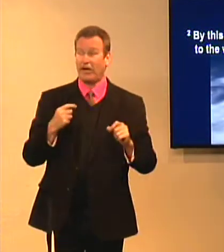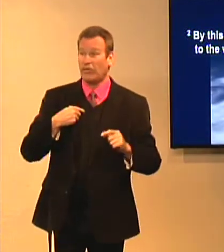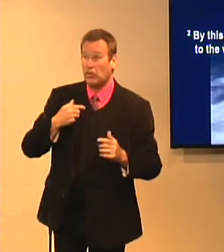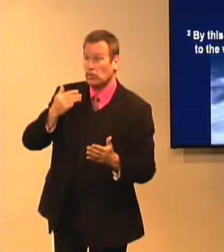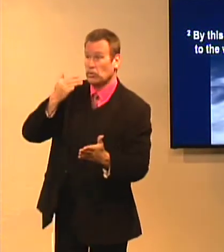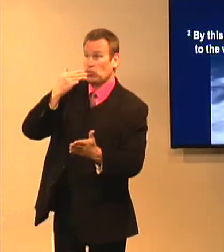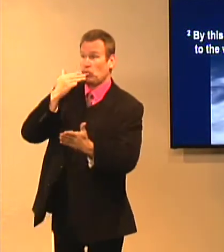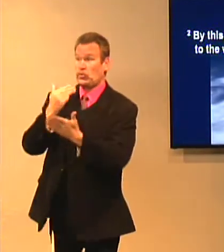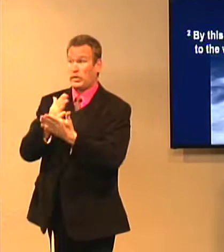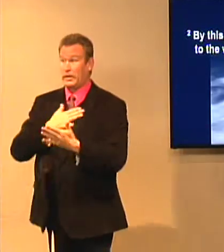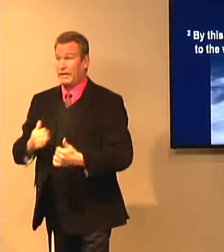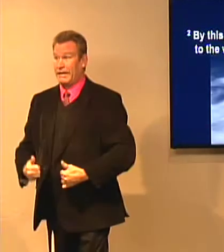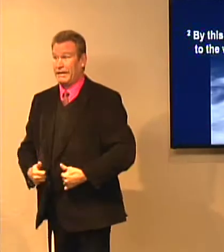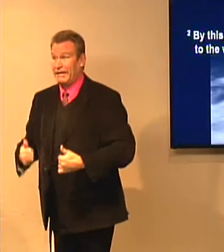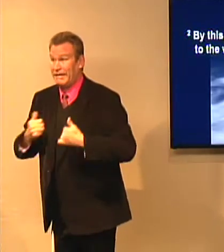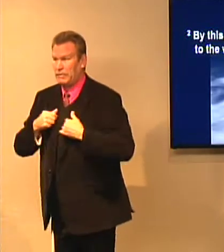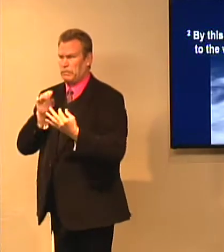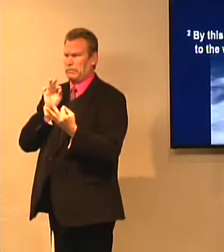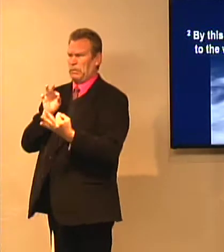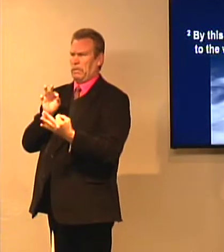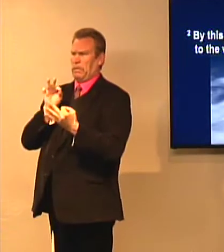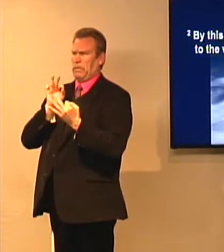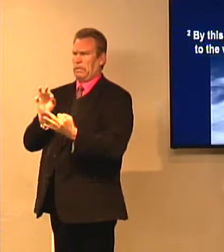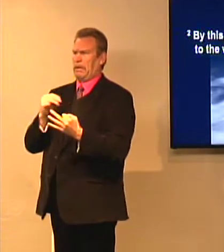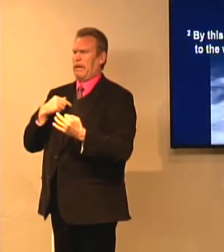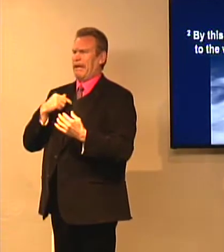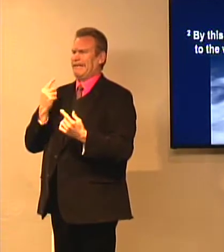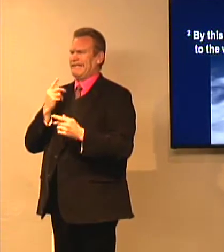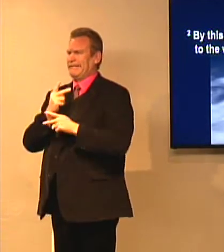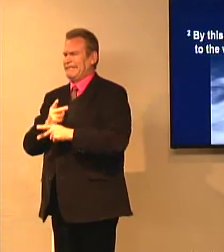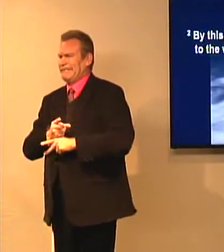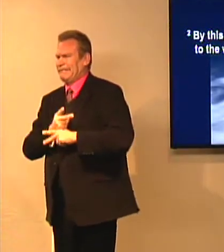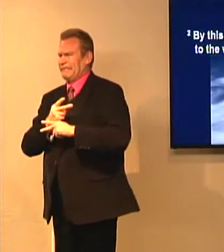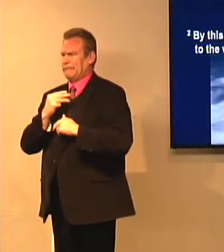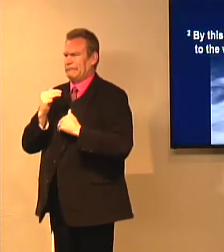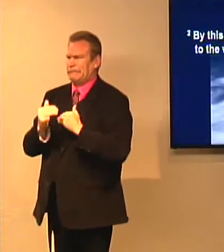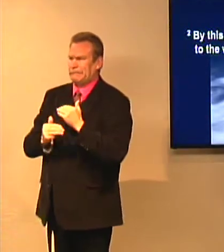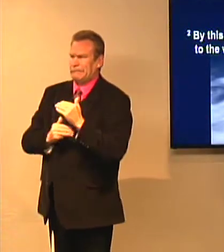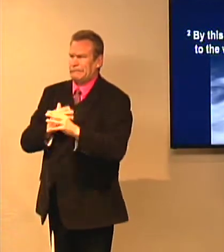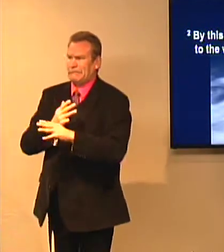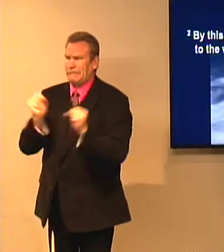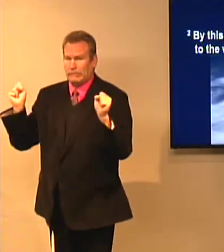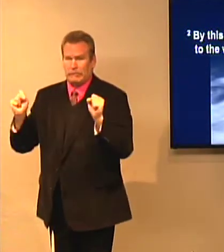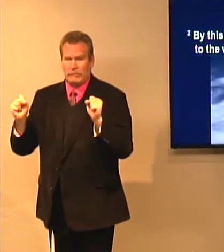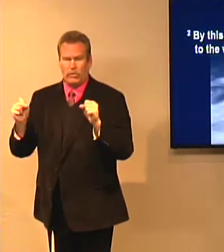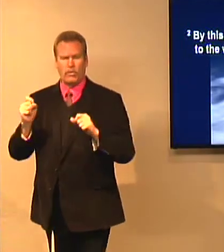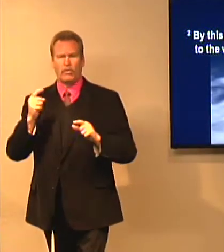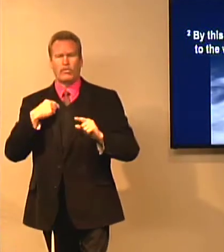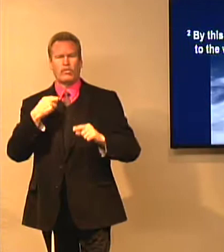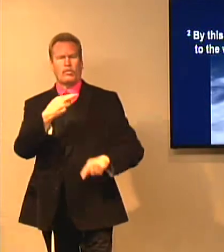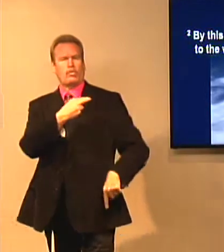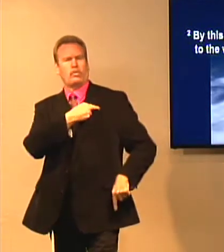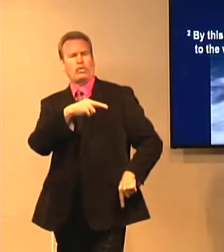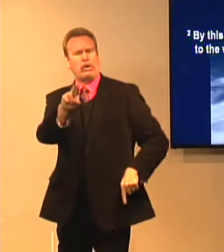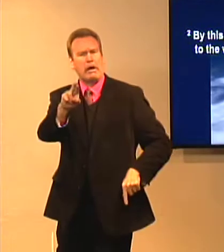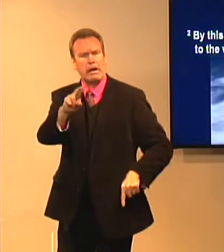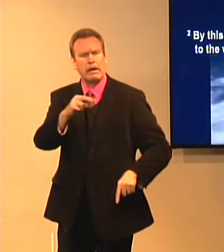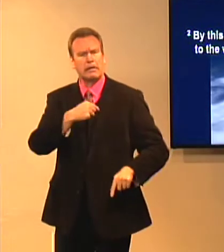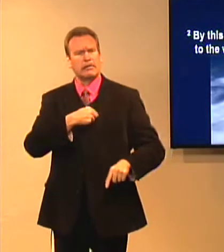You cannot get saved by going to church. You cannot get saved by living a careful and good life, by following a